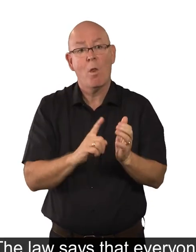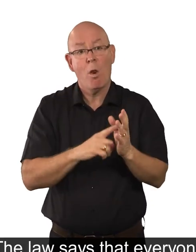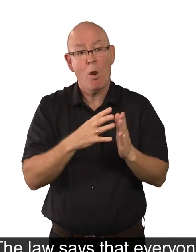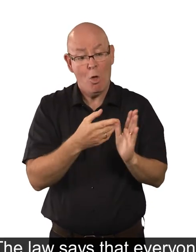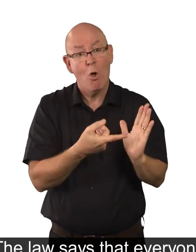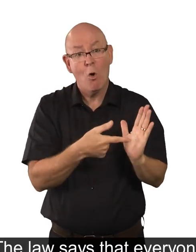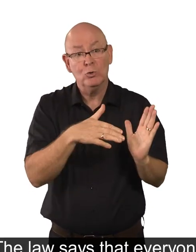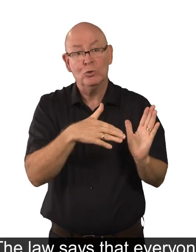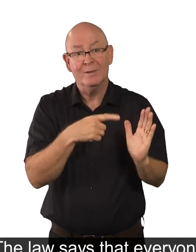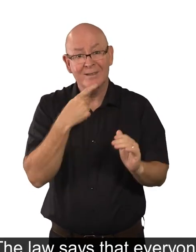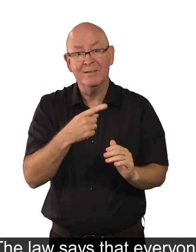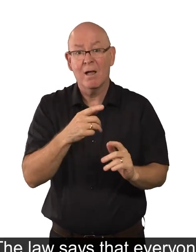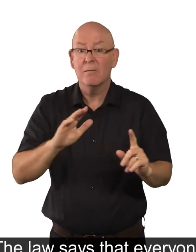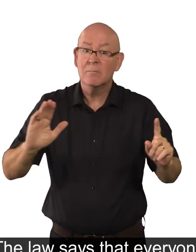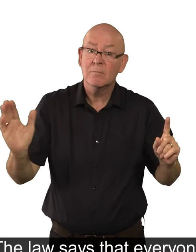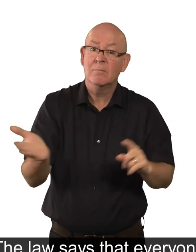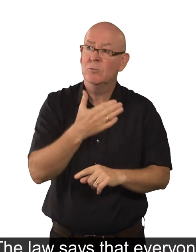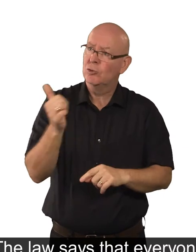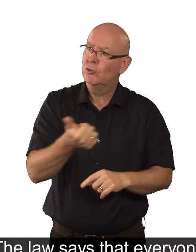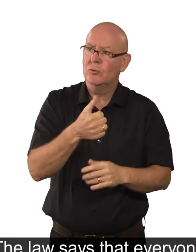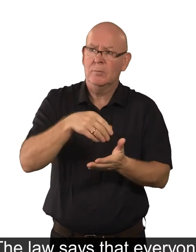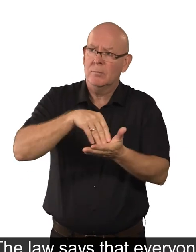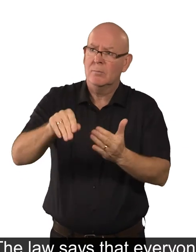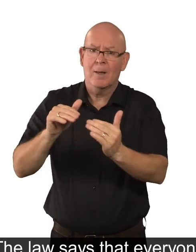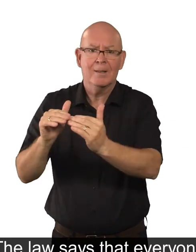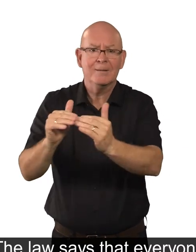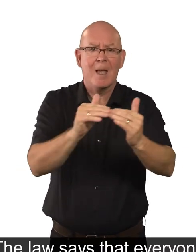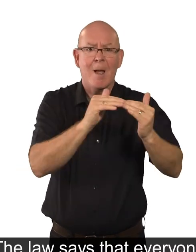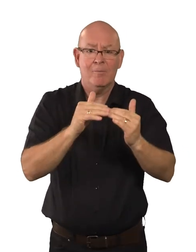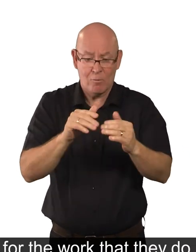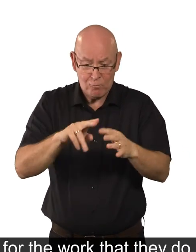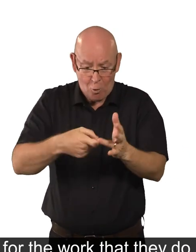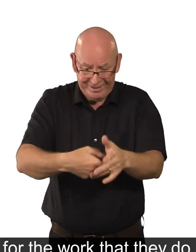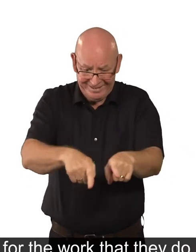The law says that everyone should be paid equally for the work they do.